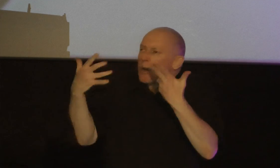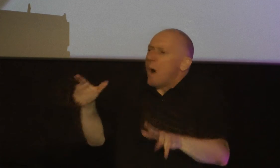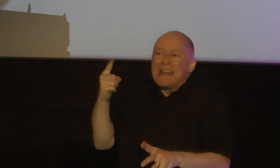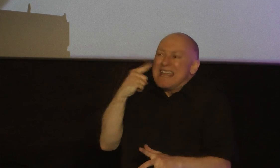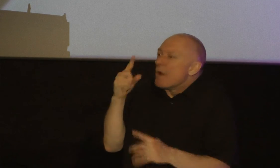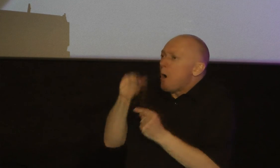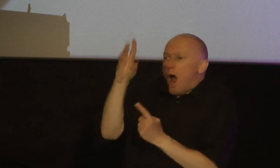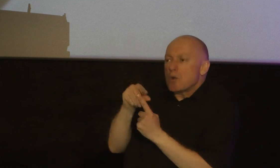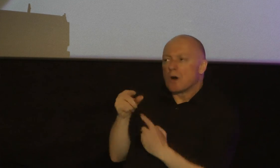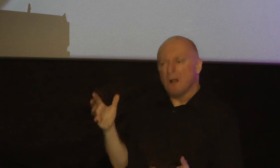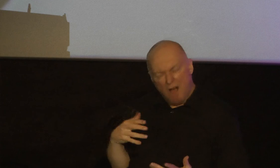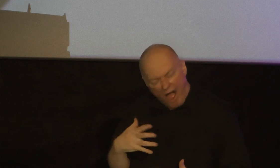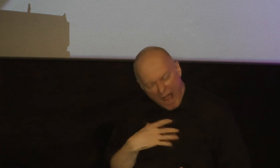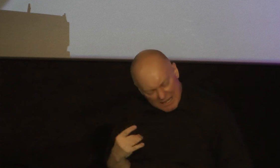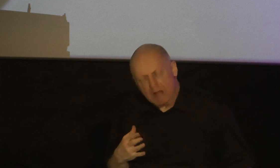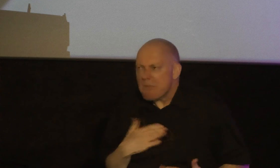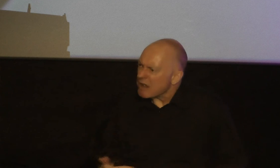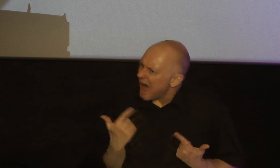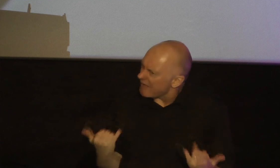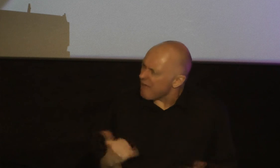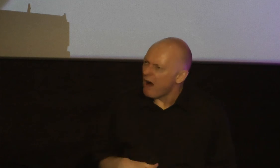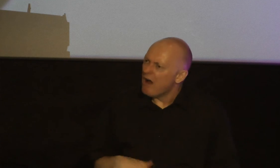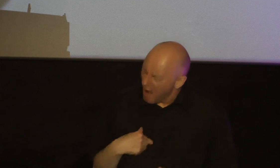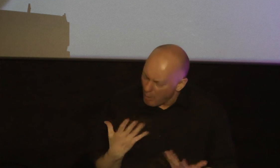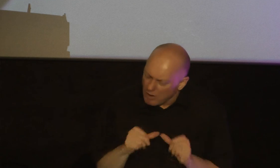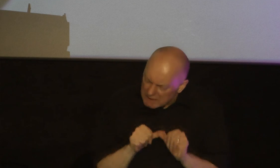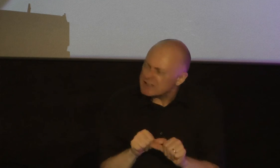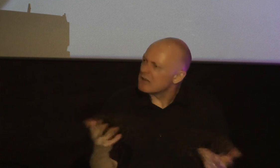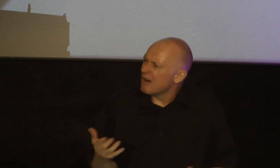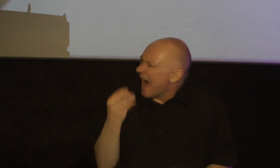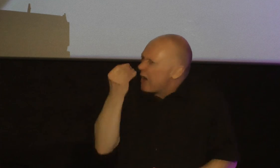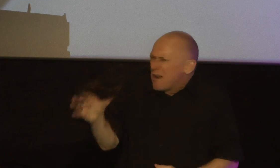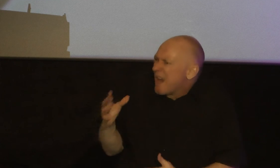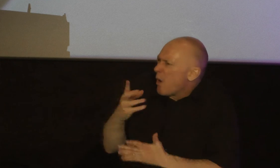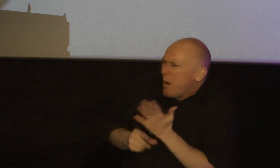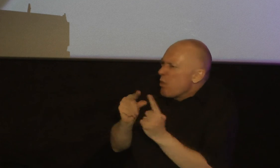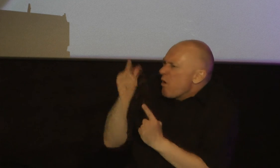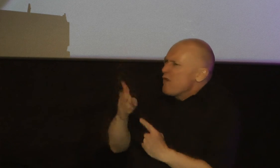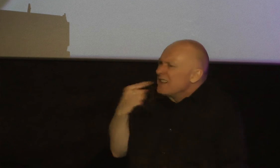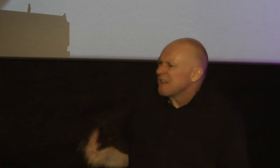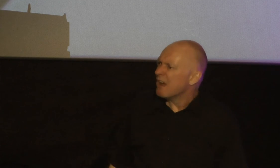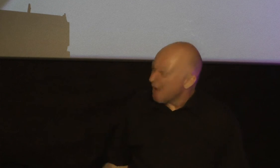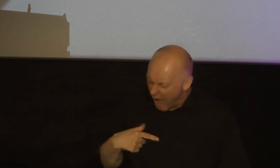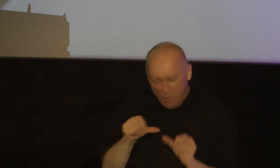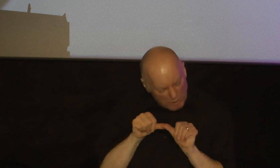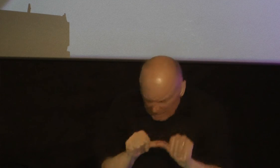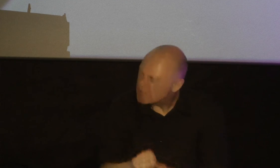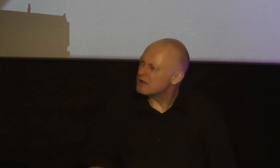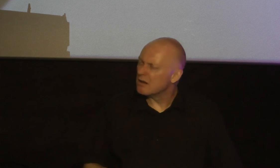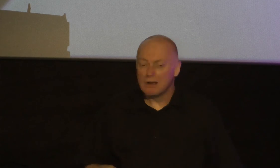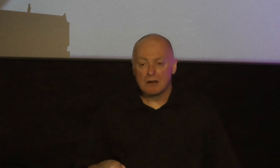me about this I like living this way and I want to keep living this way I don't care what God's word has to say I'm going to keep doing it and they get angry